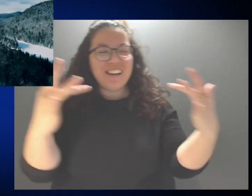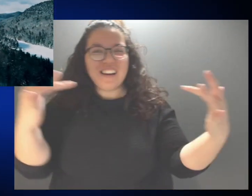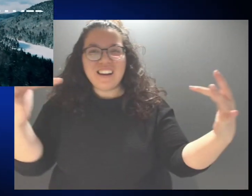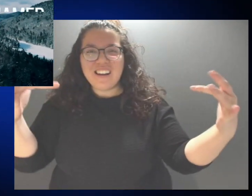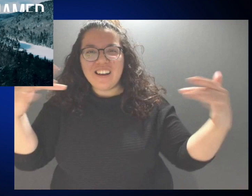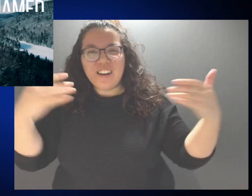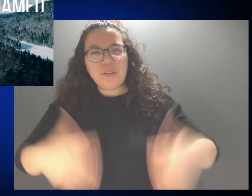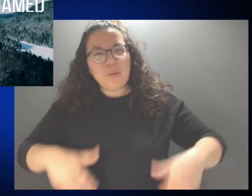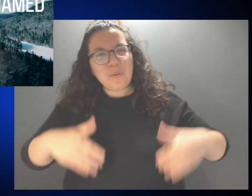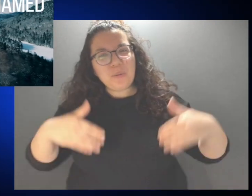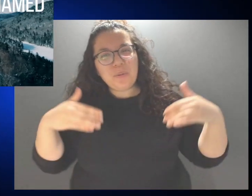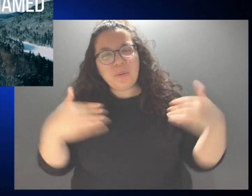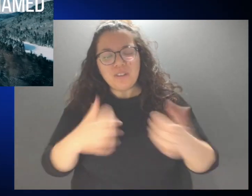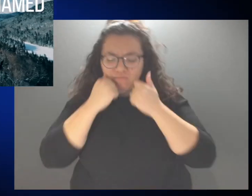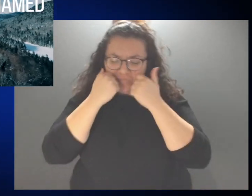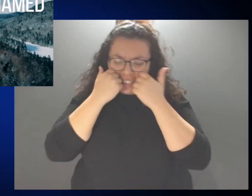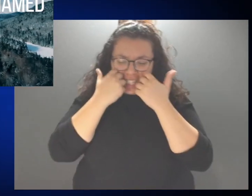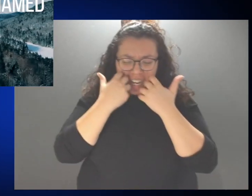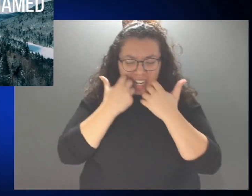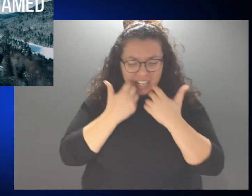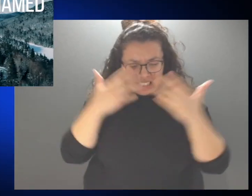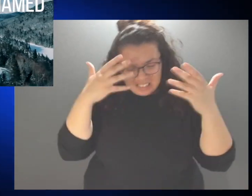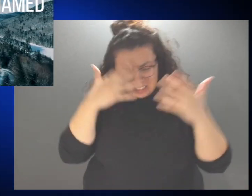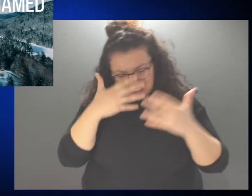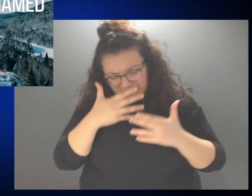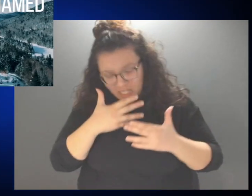will never be ashamed,